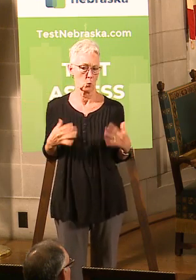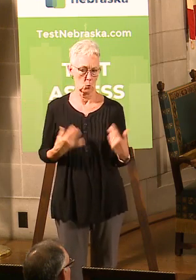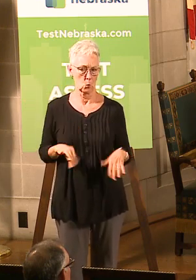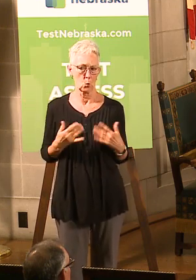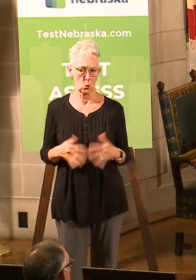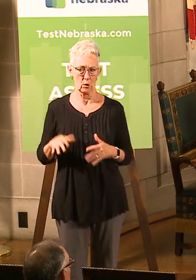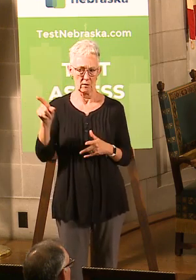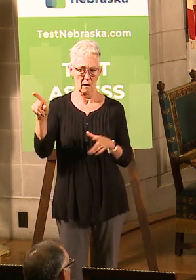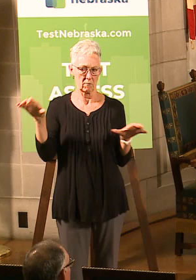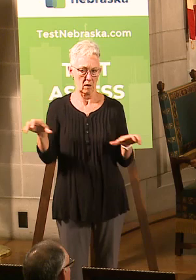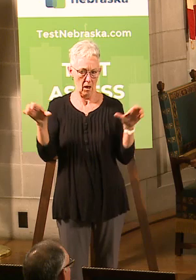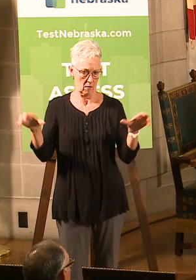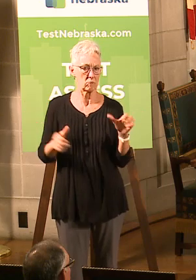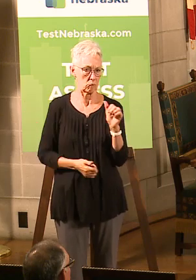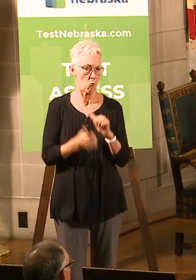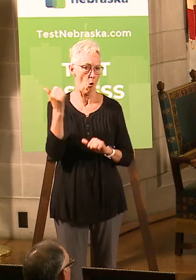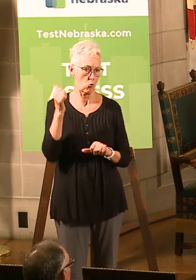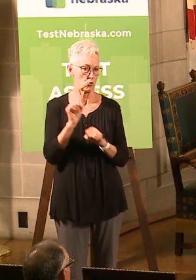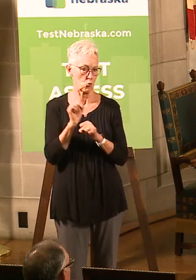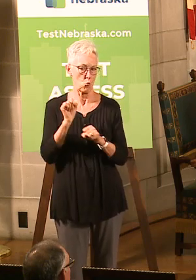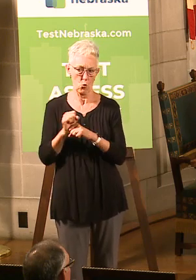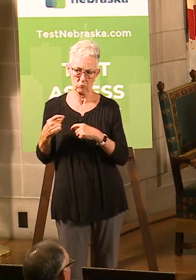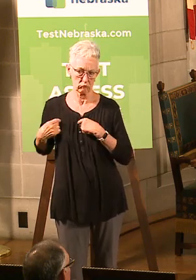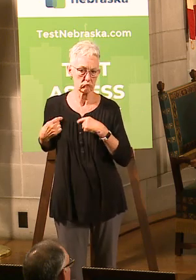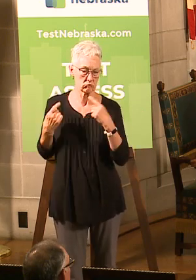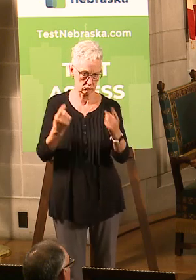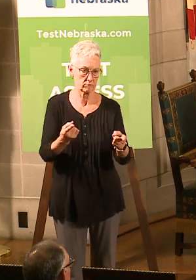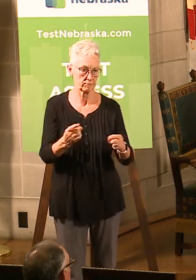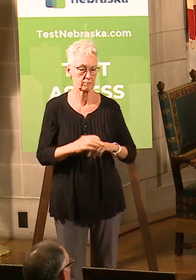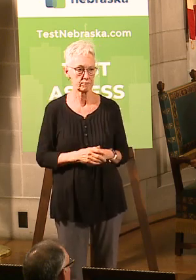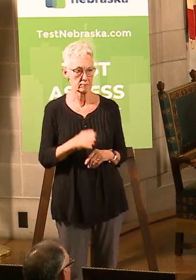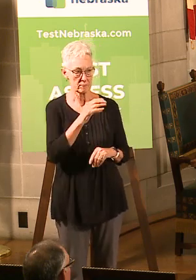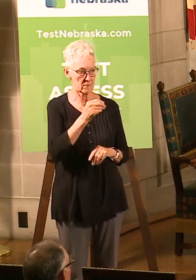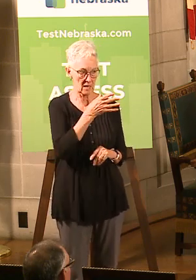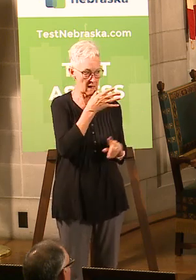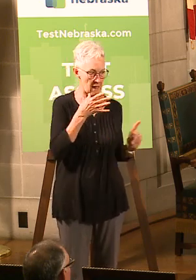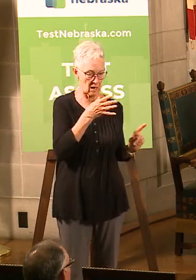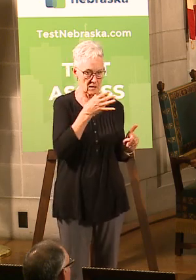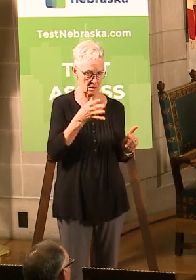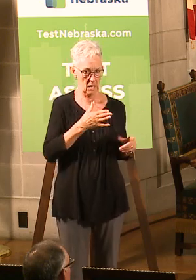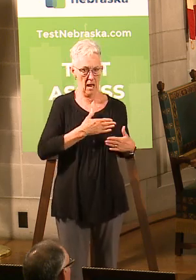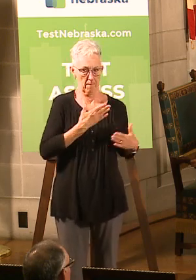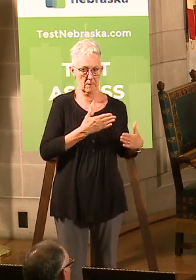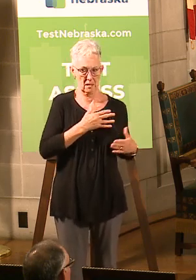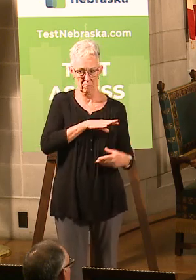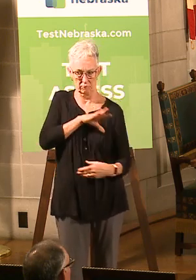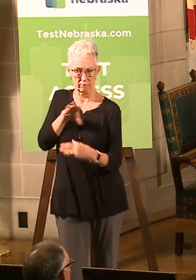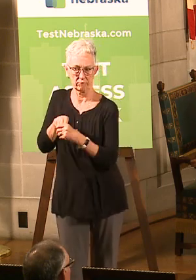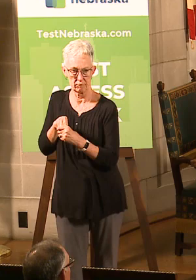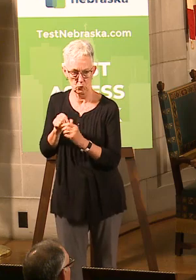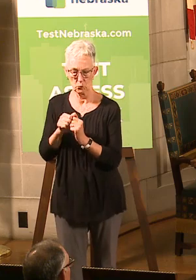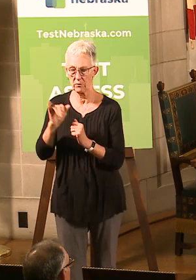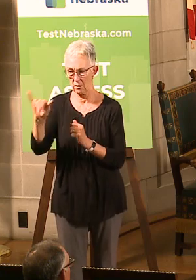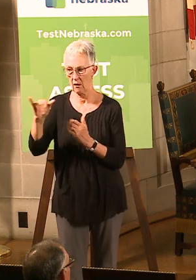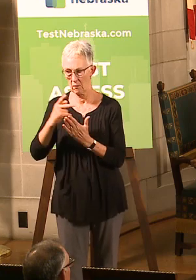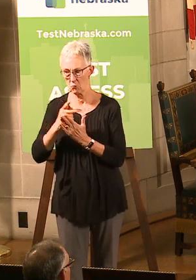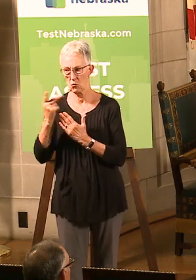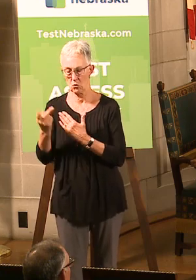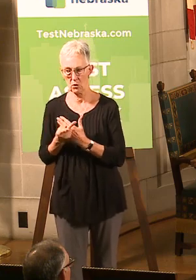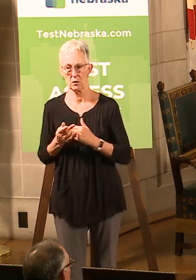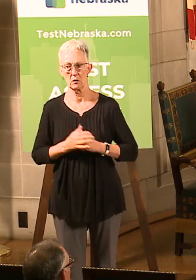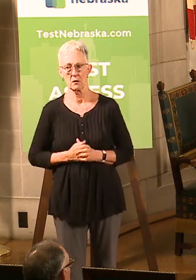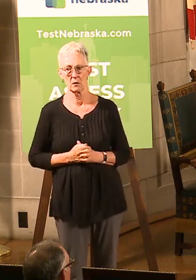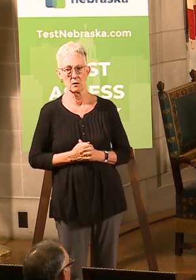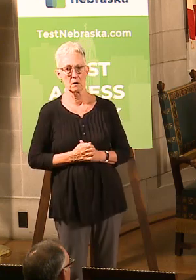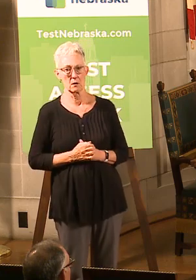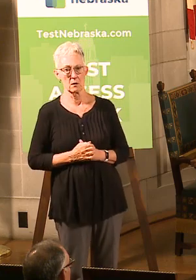done the heavy lifting in all this and did a lot of the work. And agriculture is just pleased to be a part of this. And when